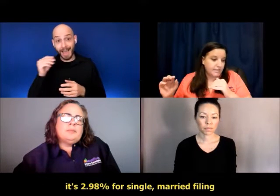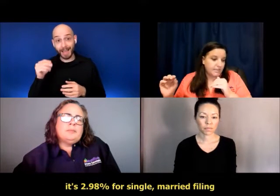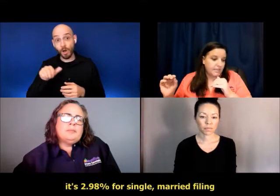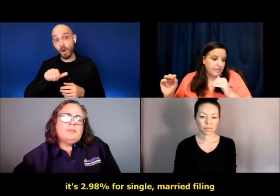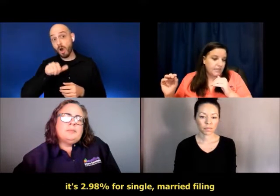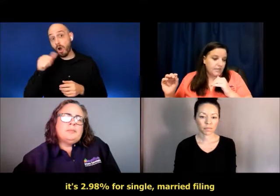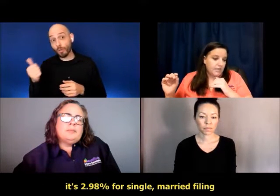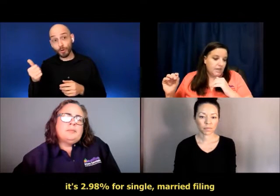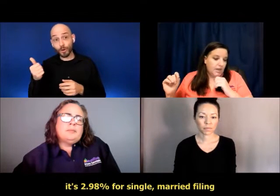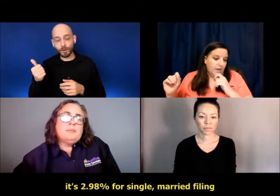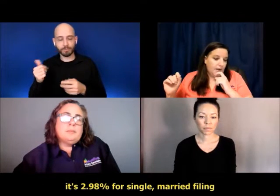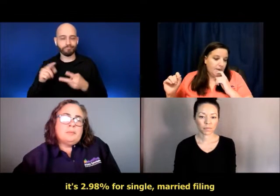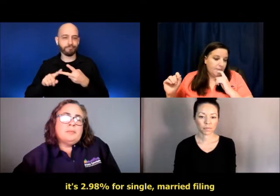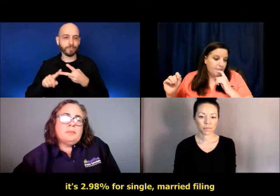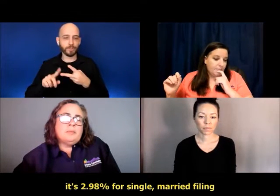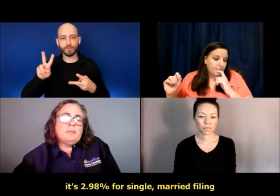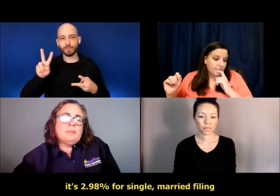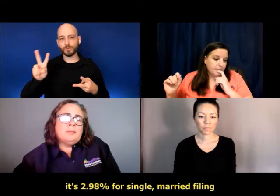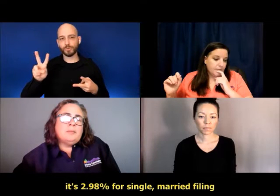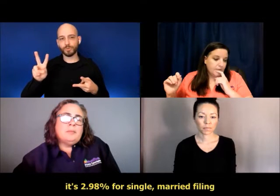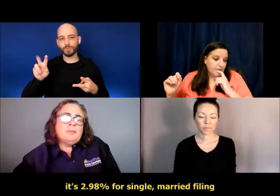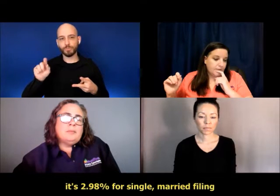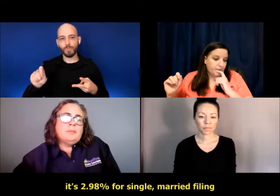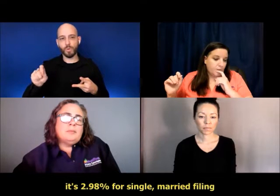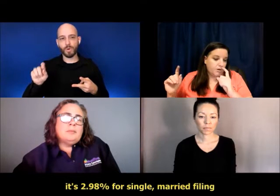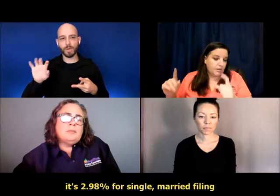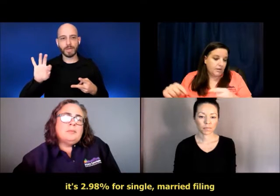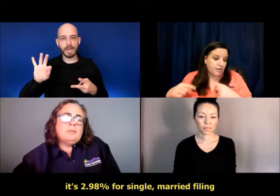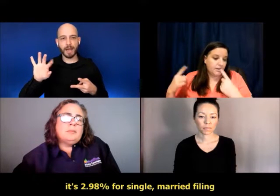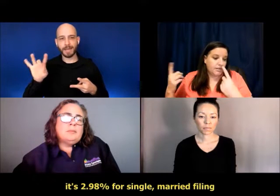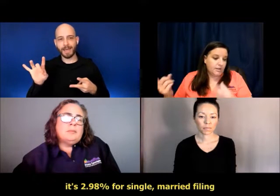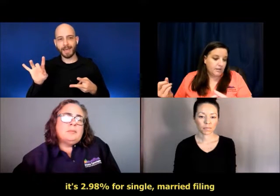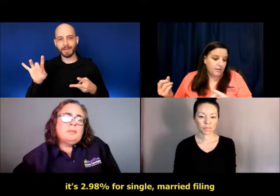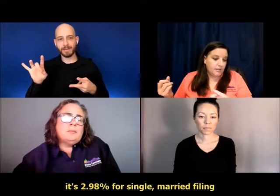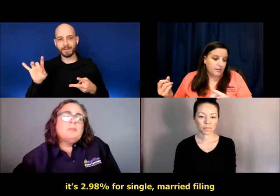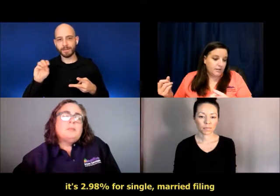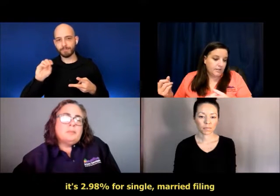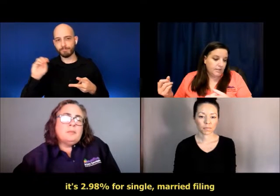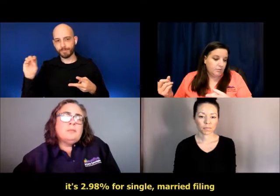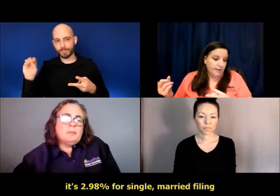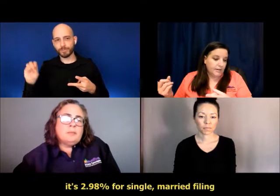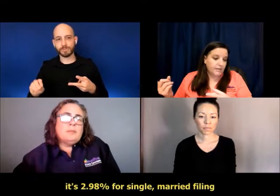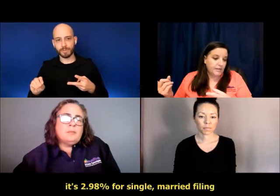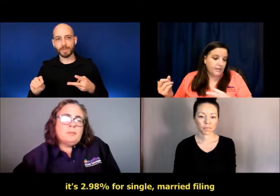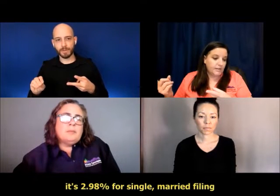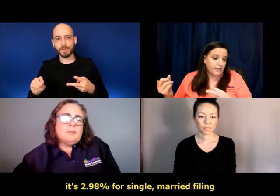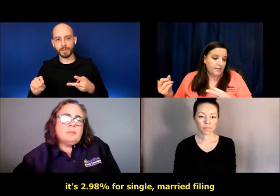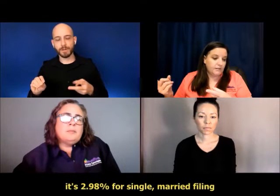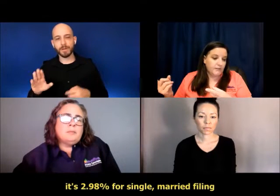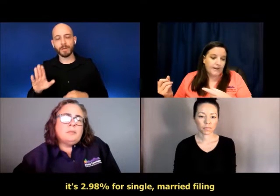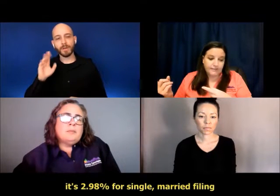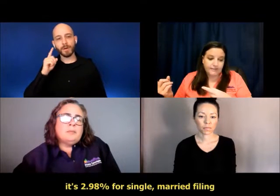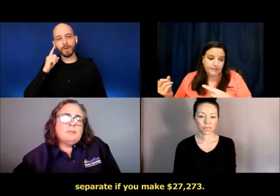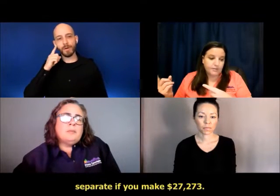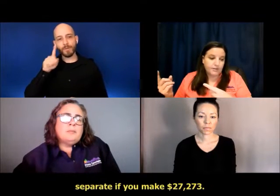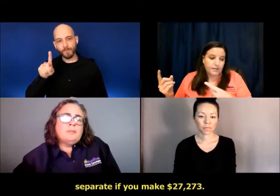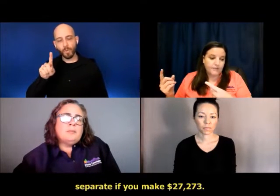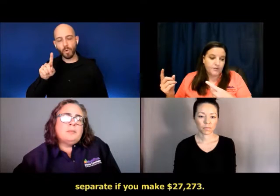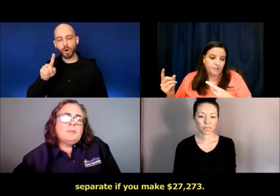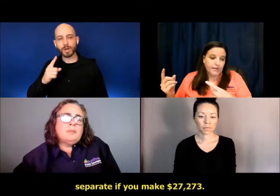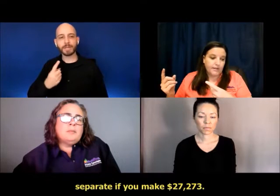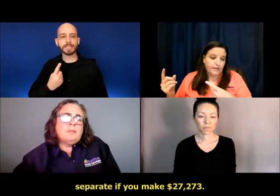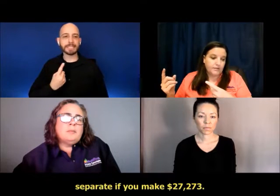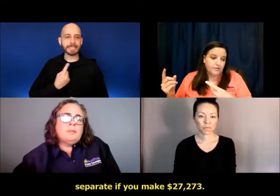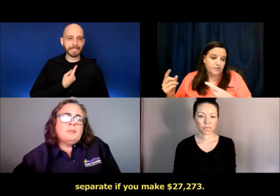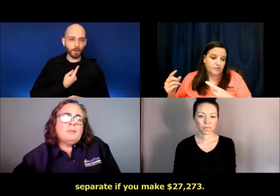for single married filing separate